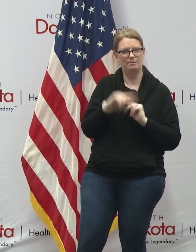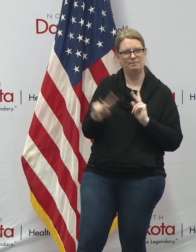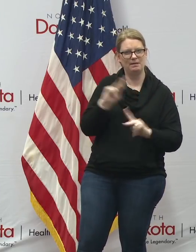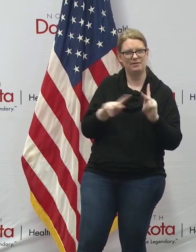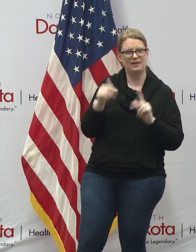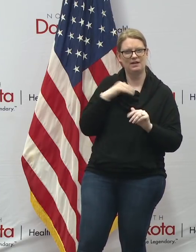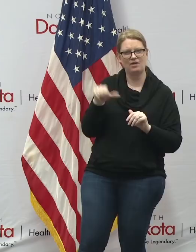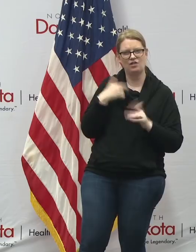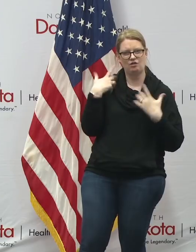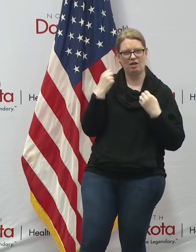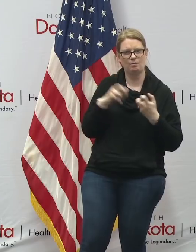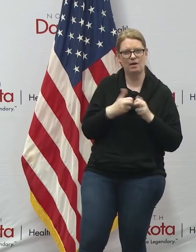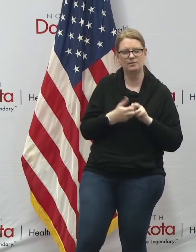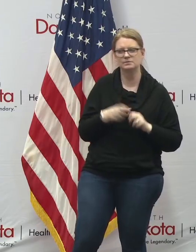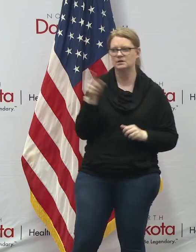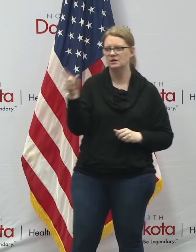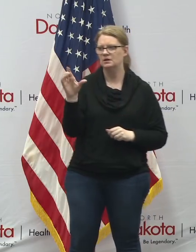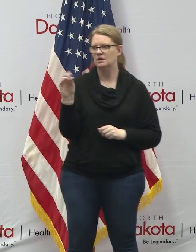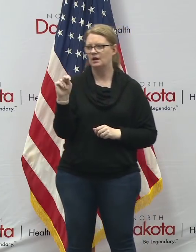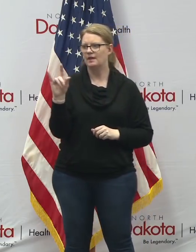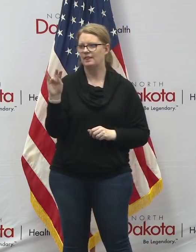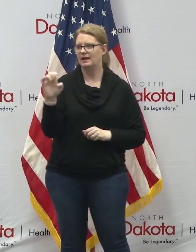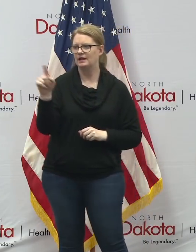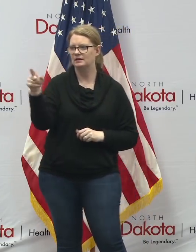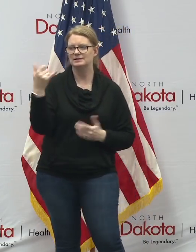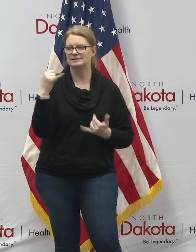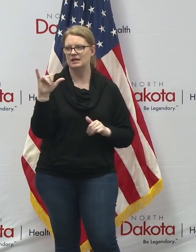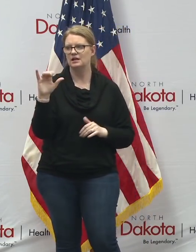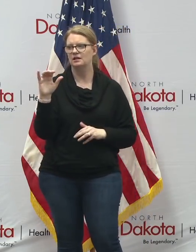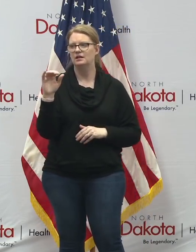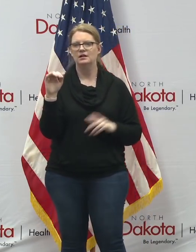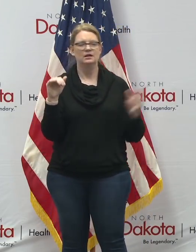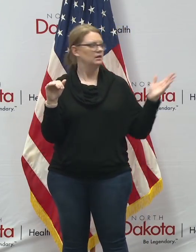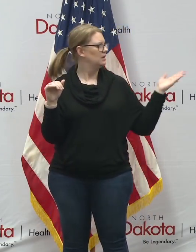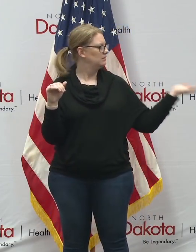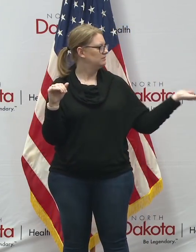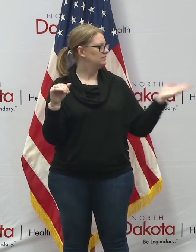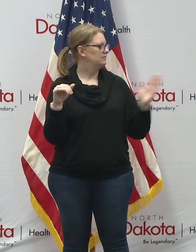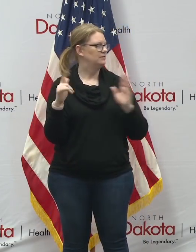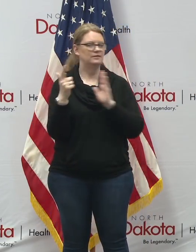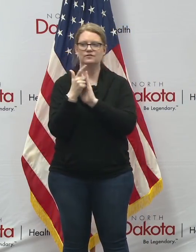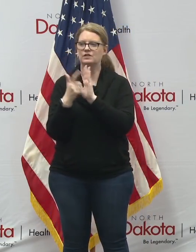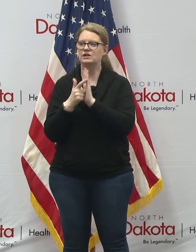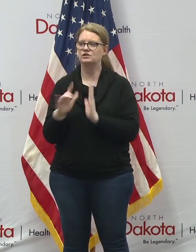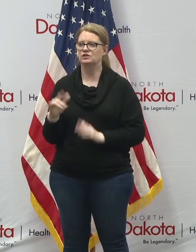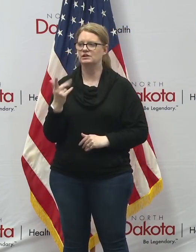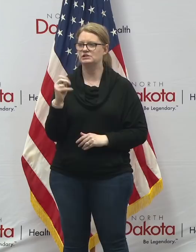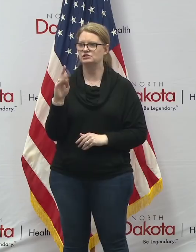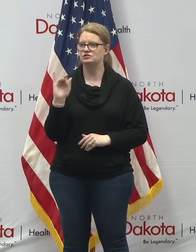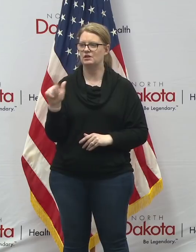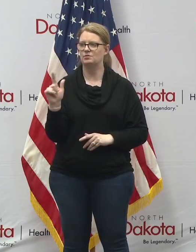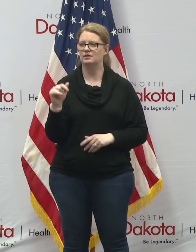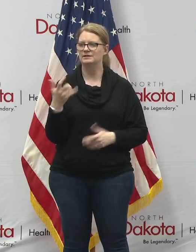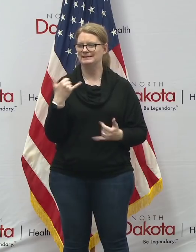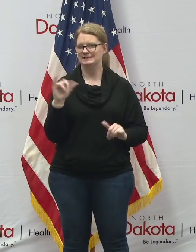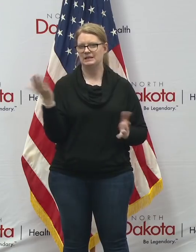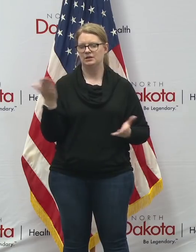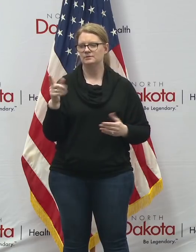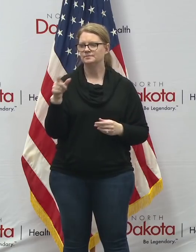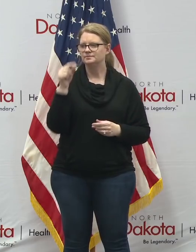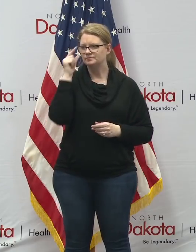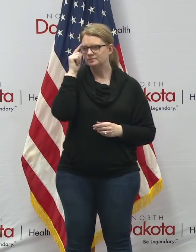question coming in from online and of course we still have the attorney general here as well if people want to toss questions his way he's still here